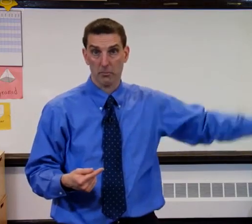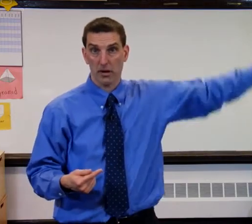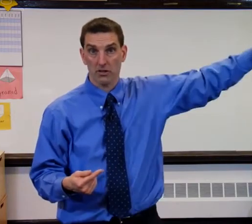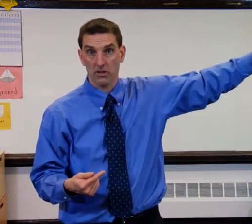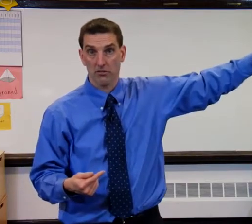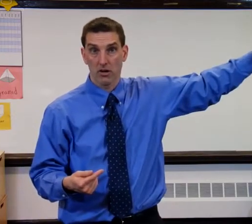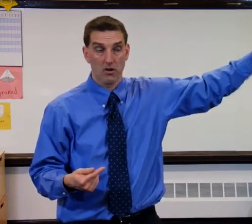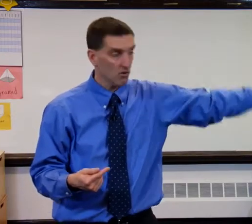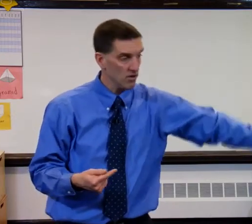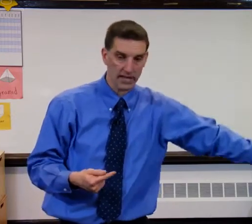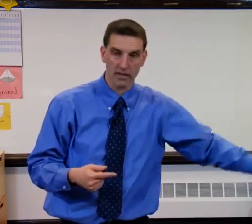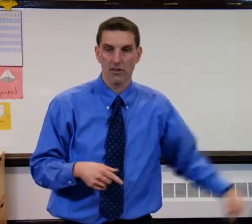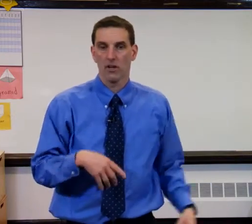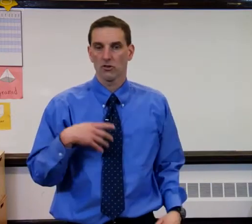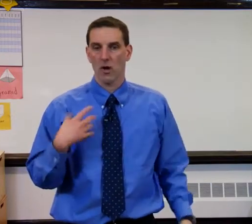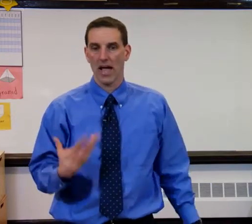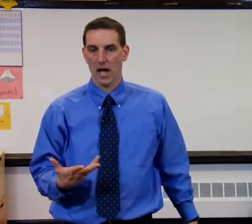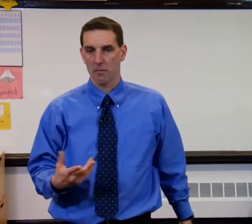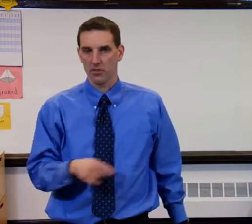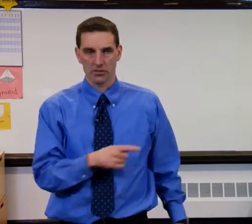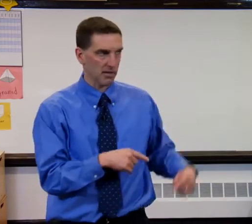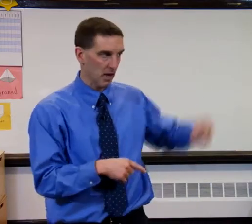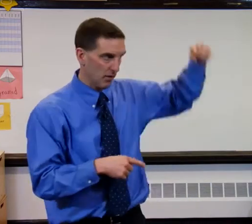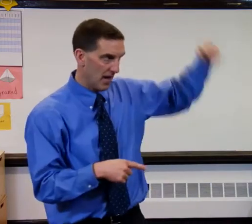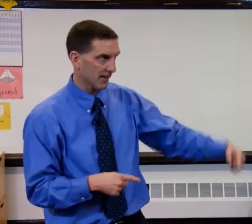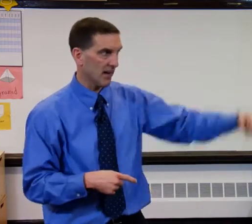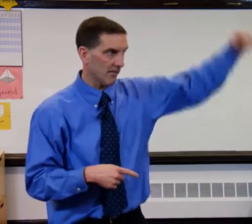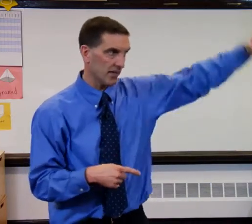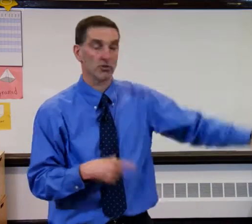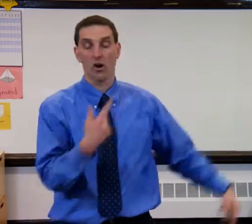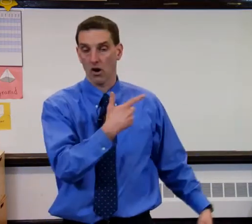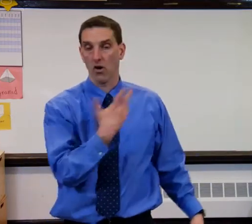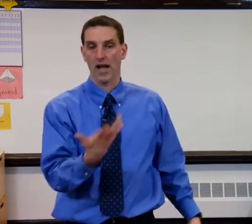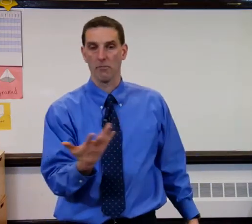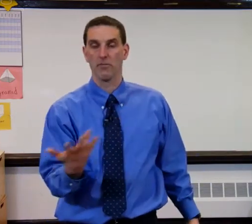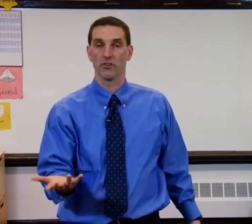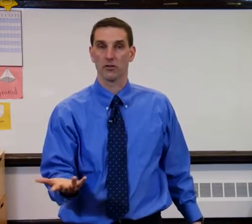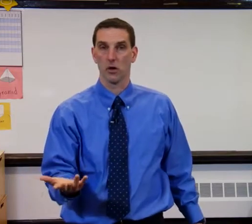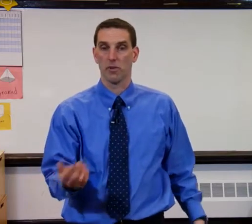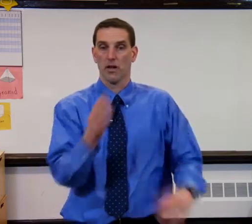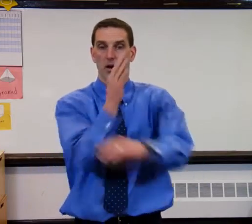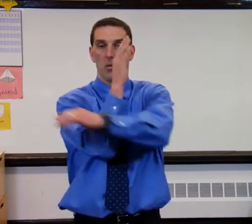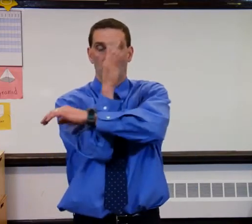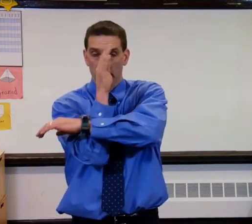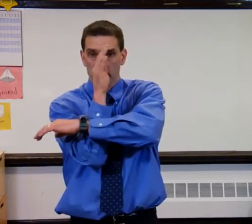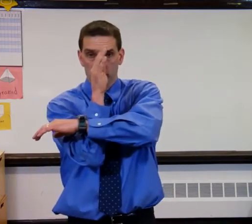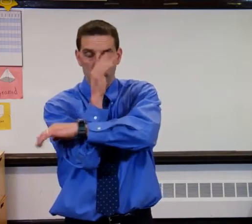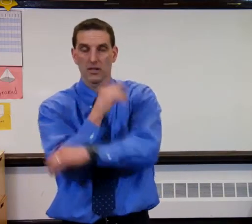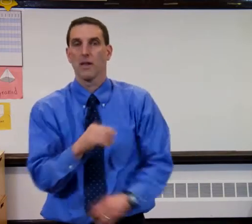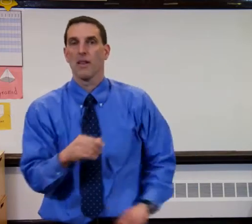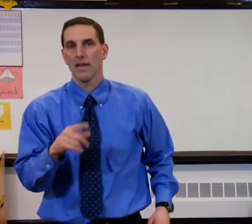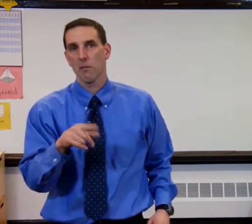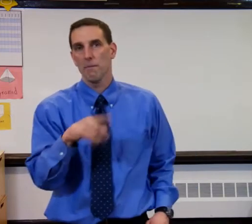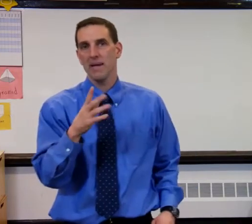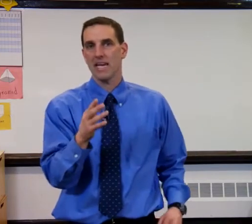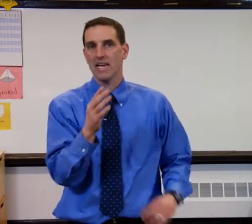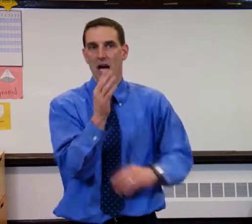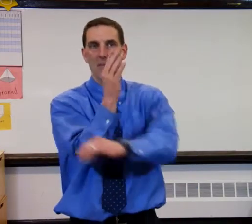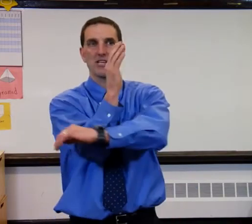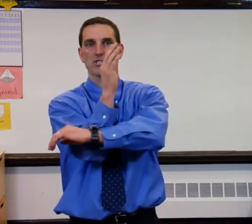it positive or negative? So m is something I would act out, the kids would go, oh, m, the slope. Y intercept, now b, I might just